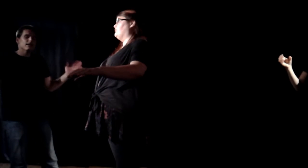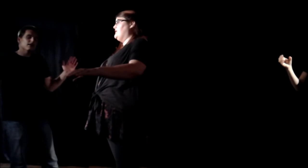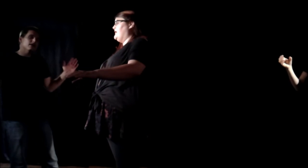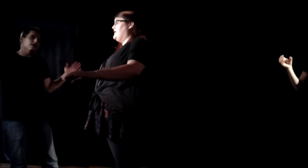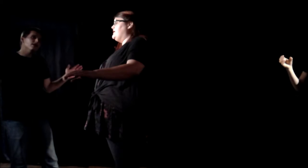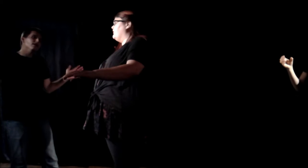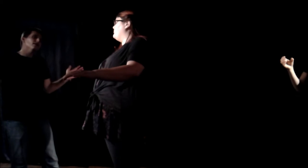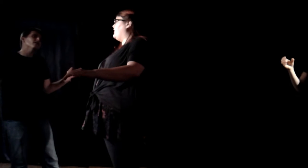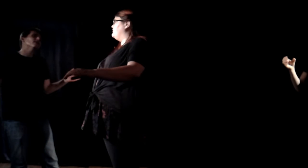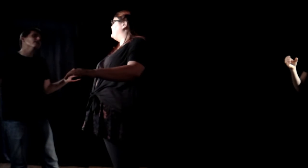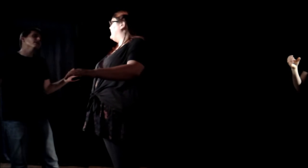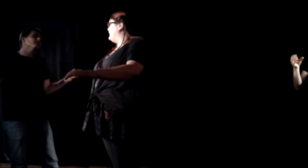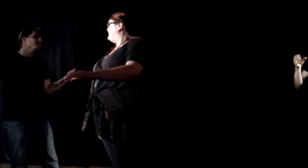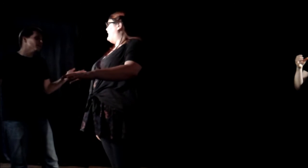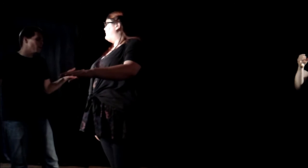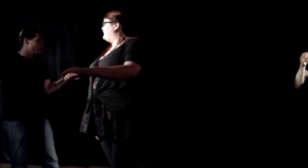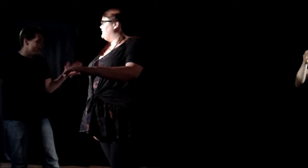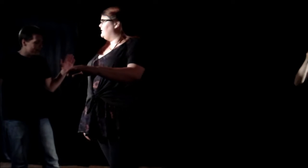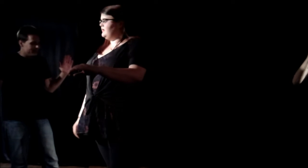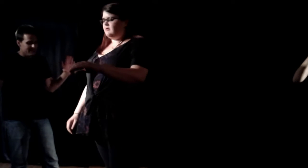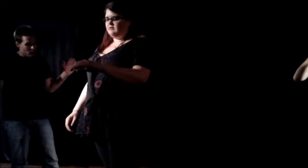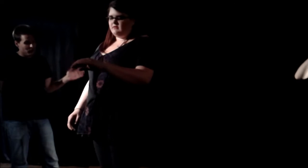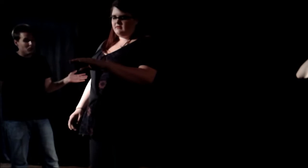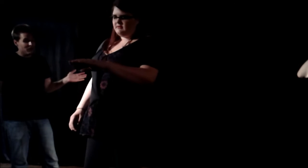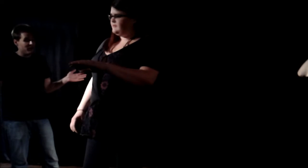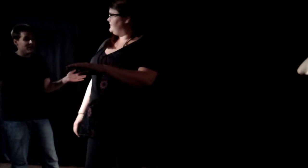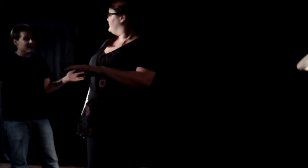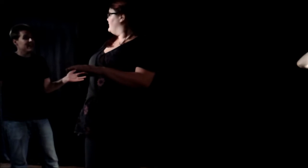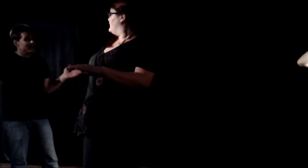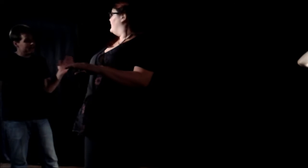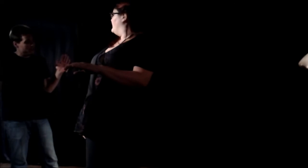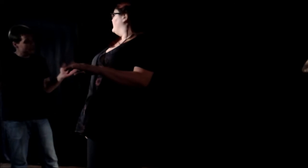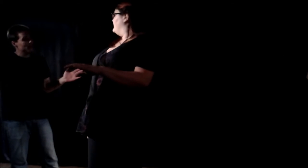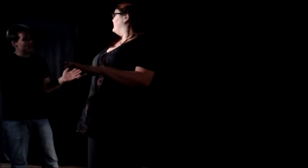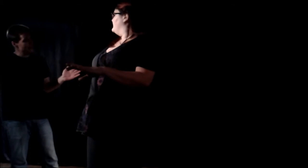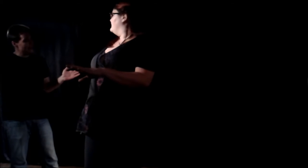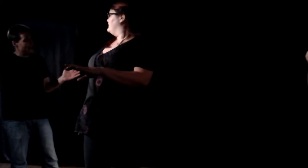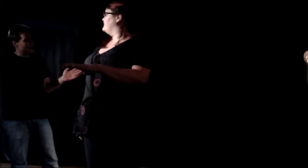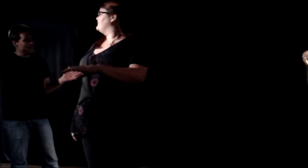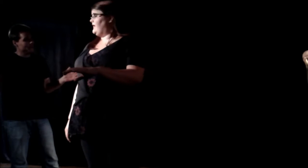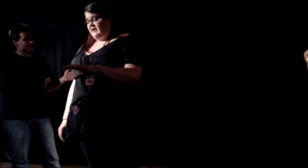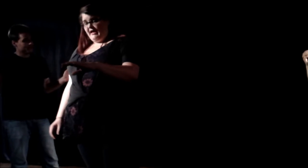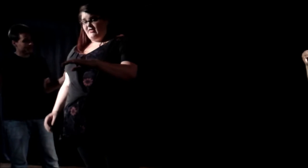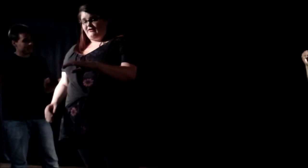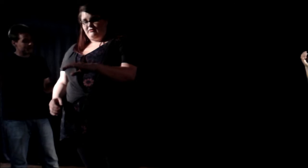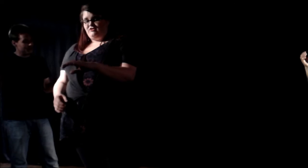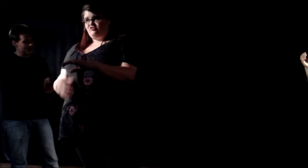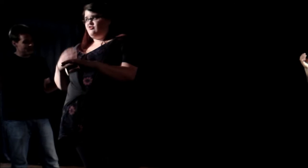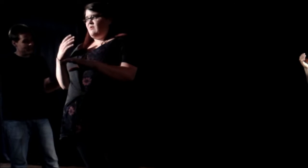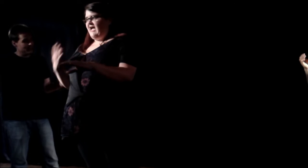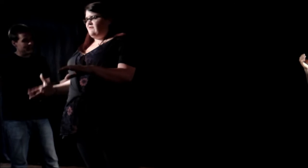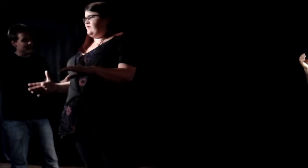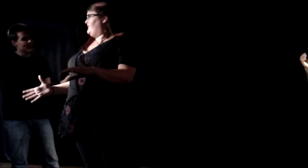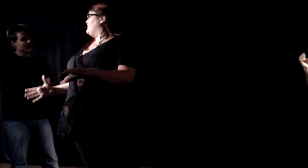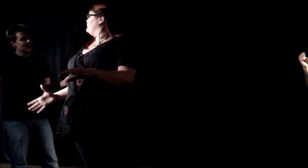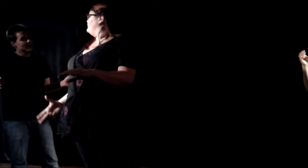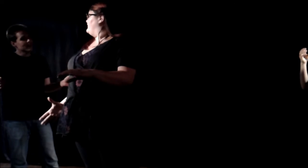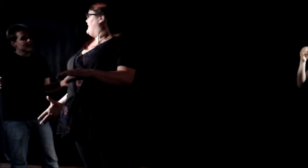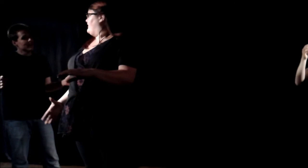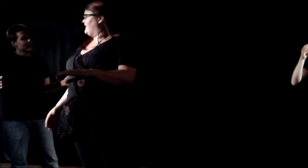drinking another bottle of tequila down. Yeah, and that was a mistake and I feel it right now. Right. And that's what you do every single Tuesday, Eric.